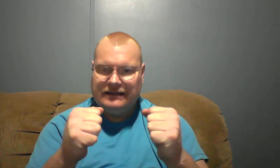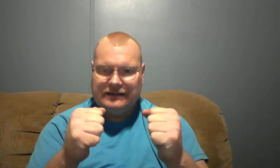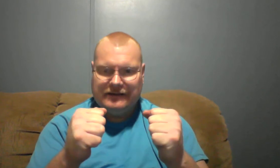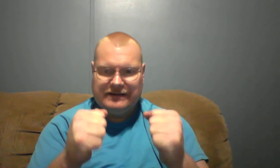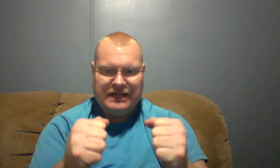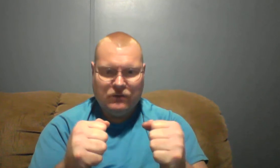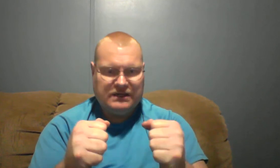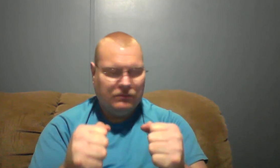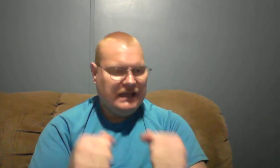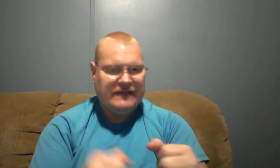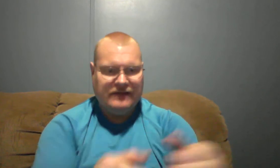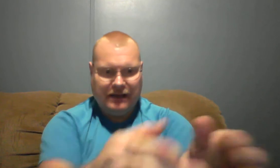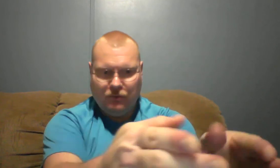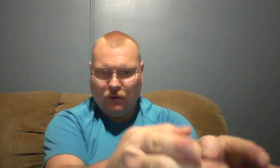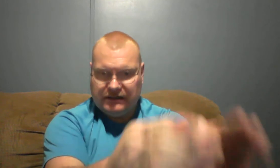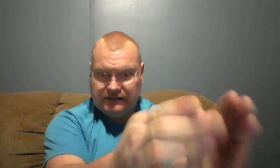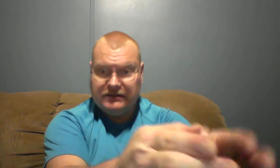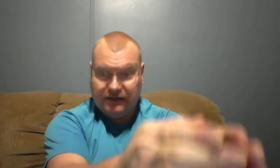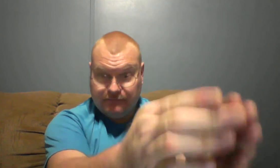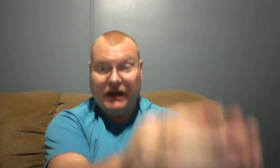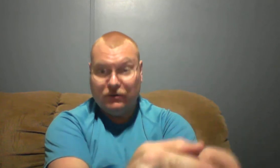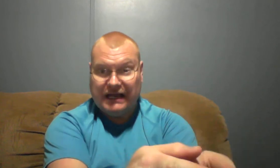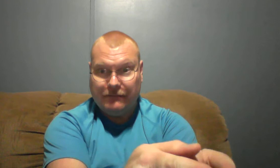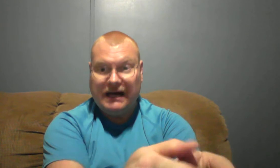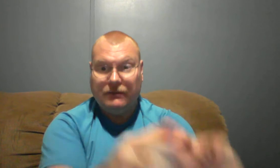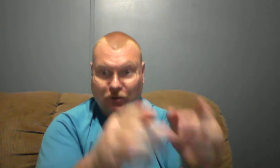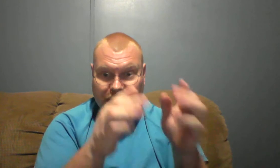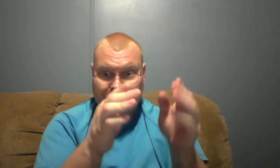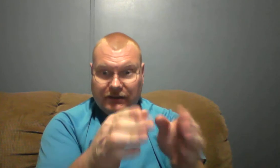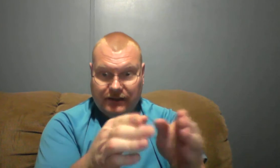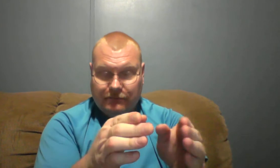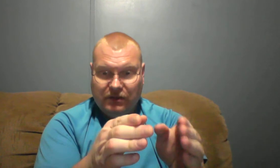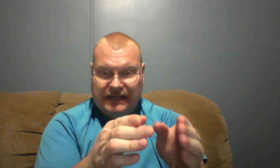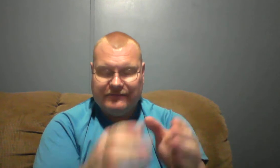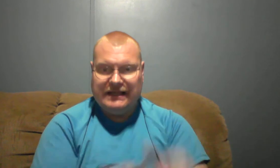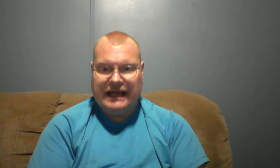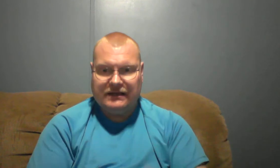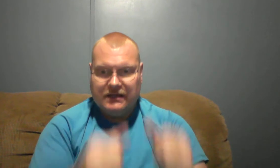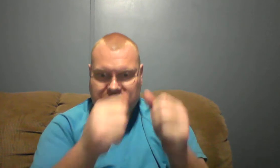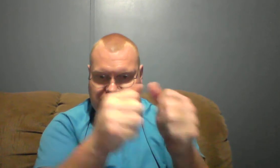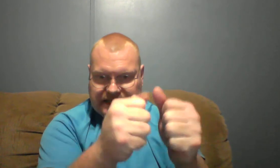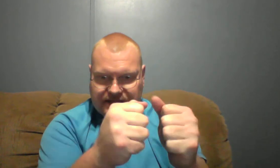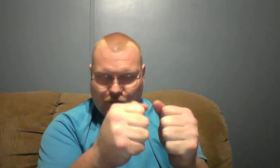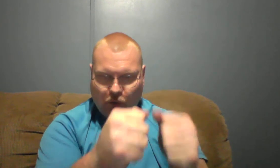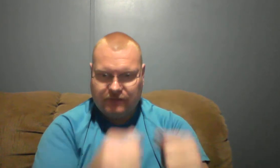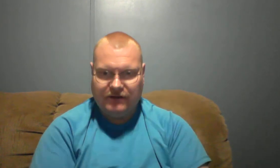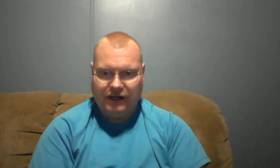tell you what to believe and I'm pointing to my own Bible believe in that clean to the word of God